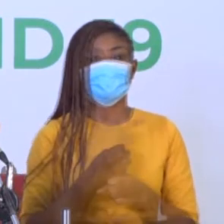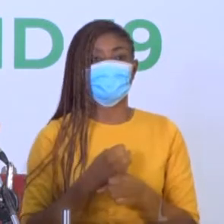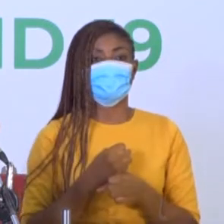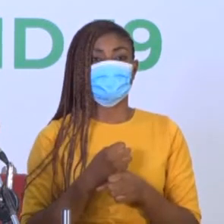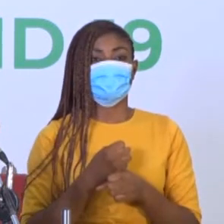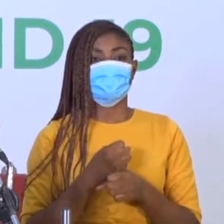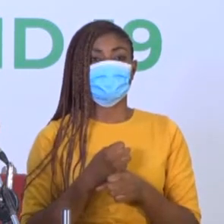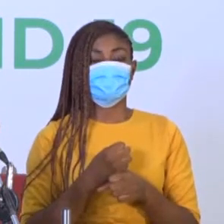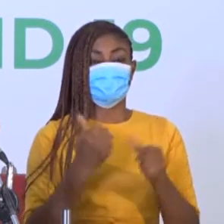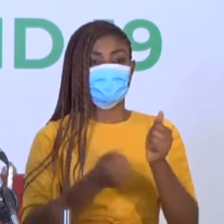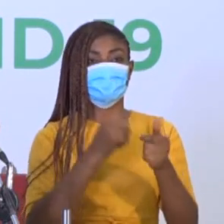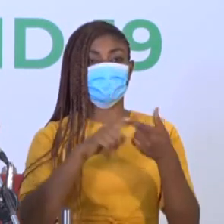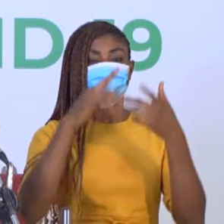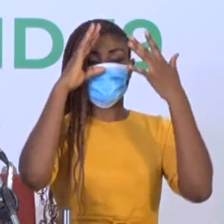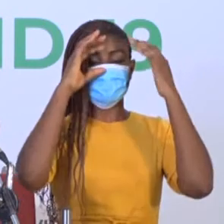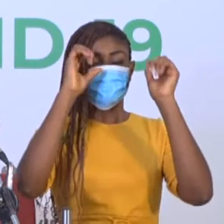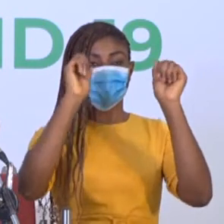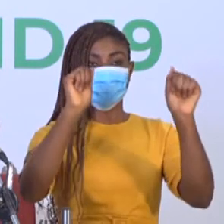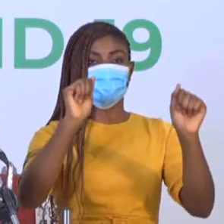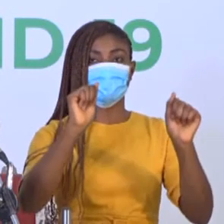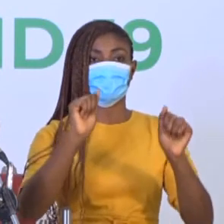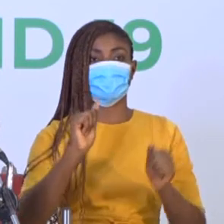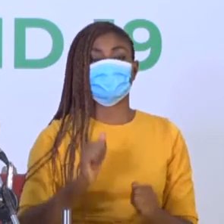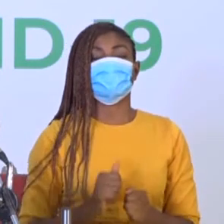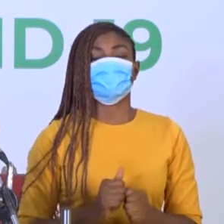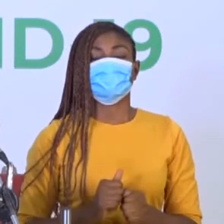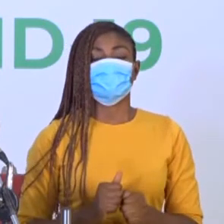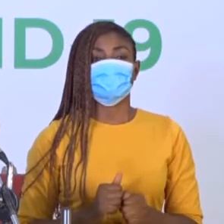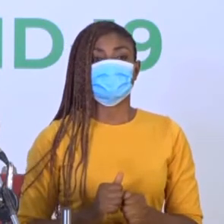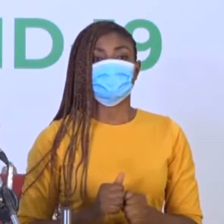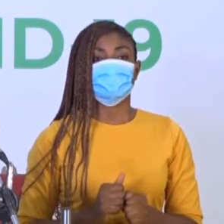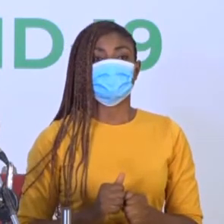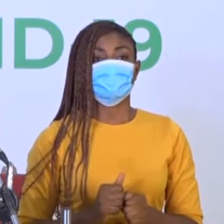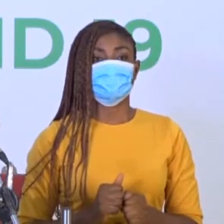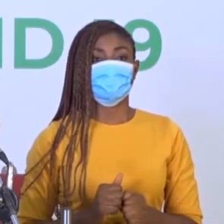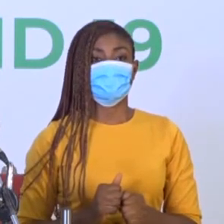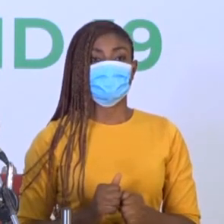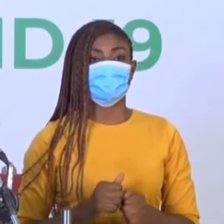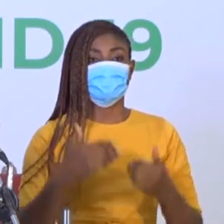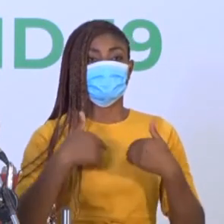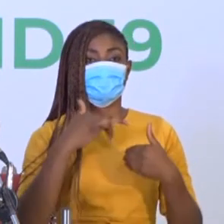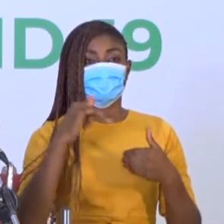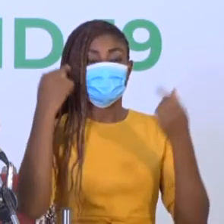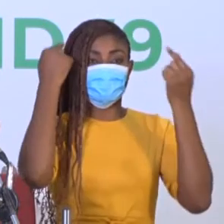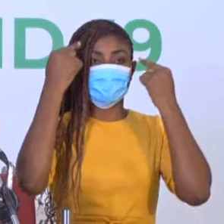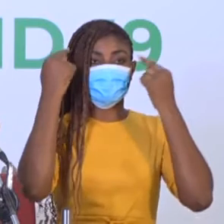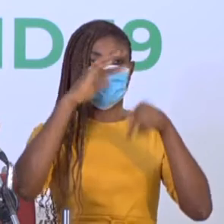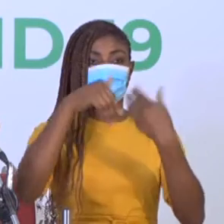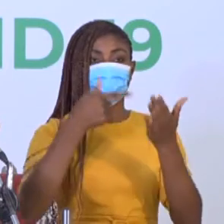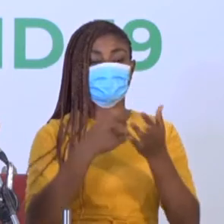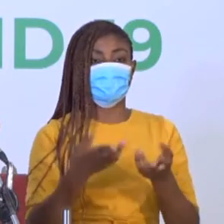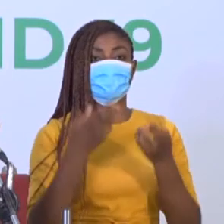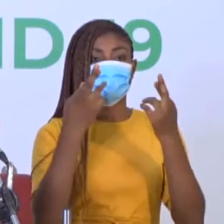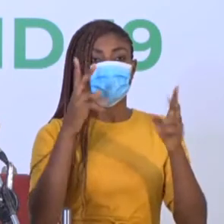His Excellency President Mohamed Buhari, the President of the Federal Republic of Nigeria, having considered our recommendations